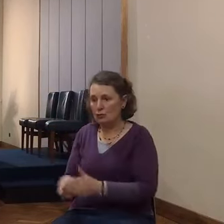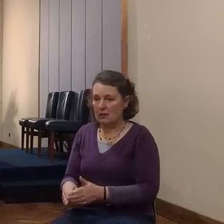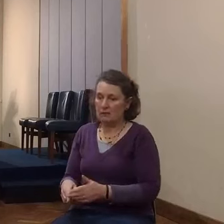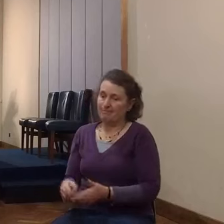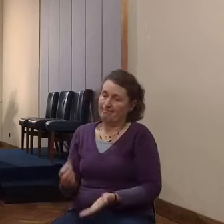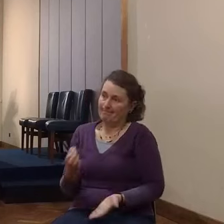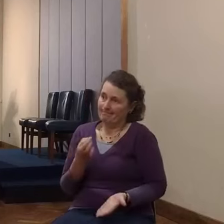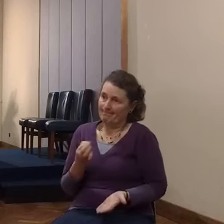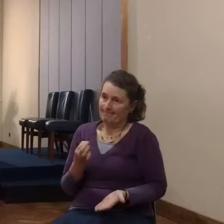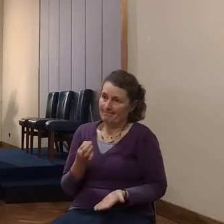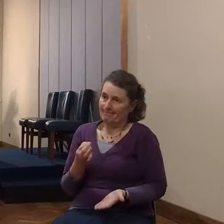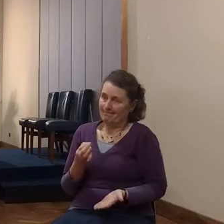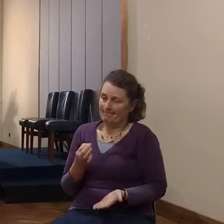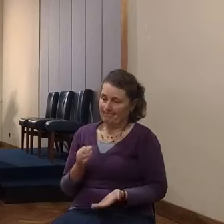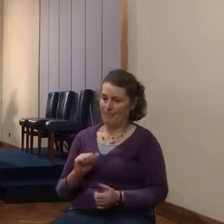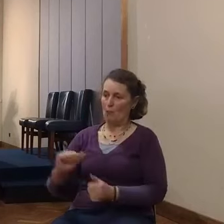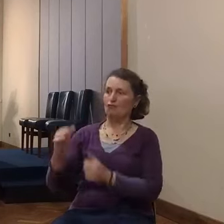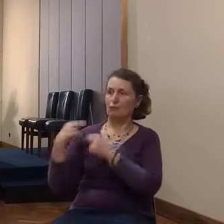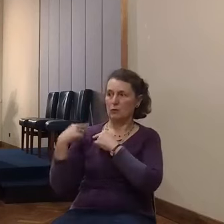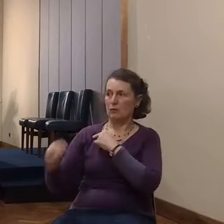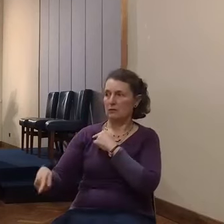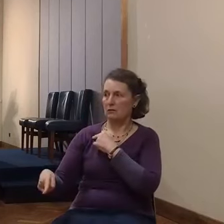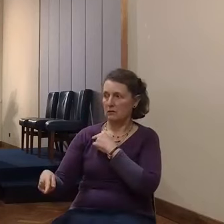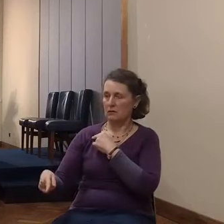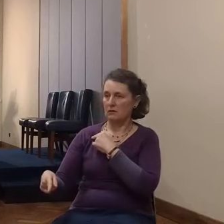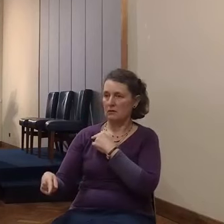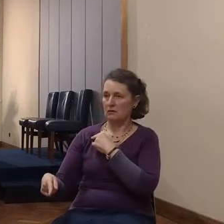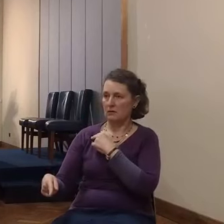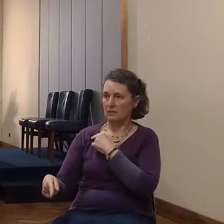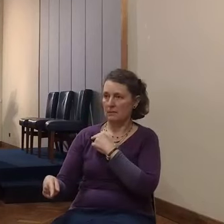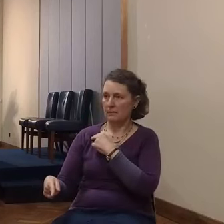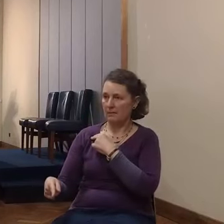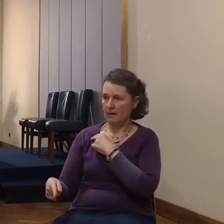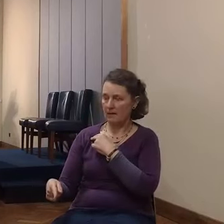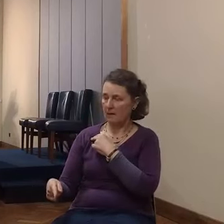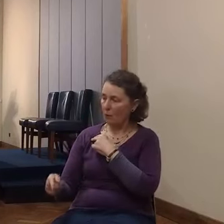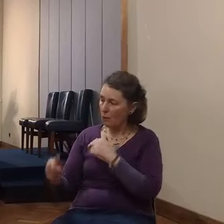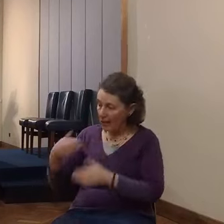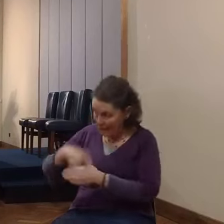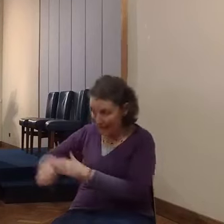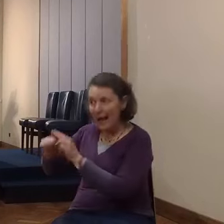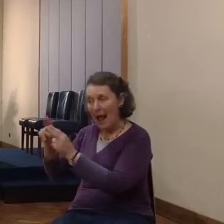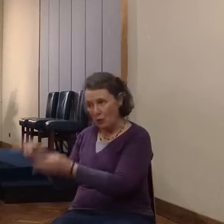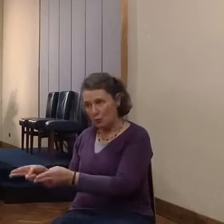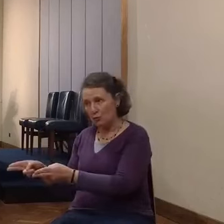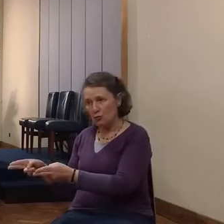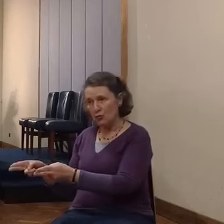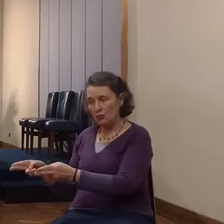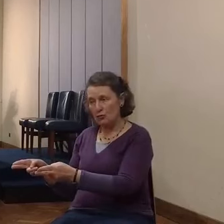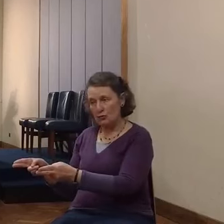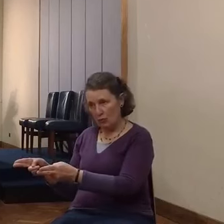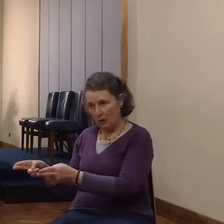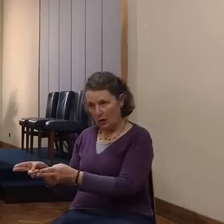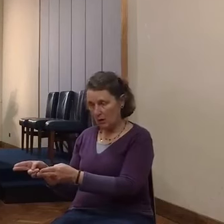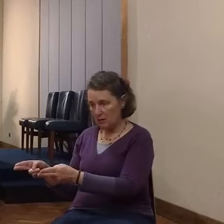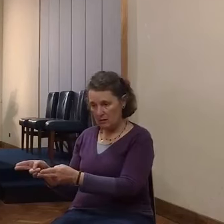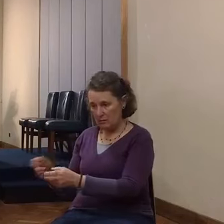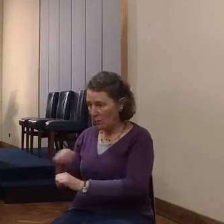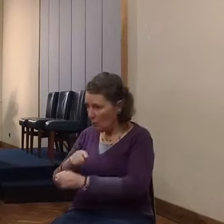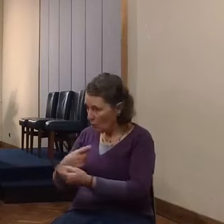Whosoever should be with thee in the house, his blood shall be on our head. If any hand, be upon him, they're going